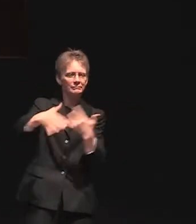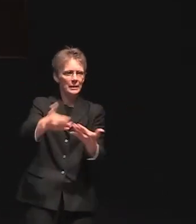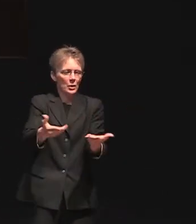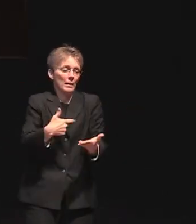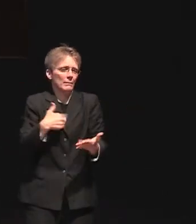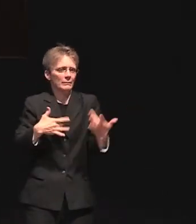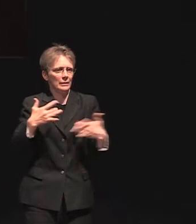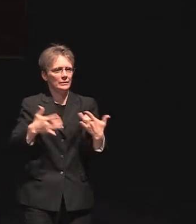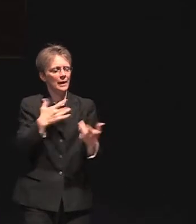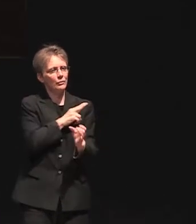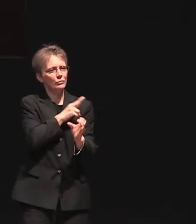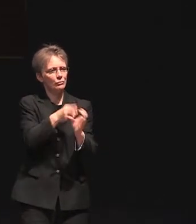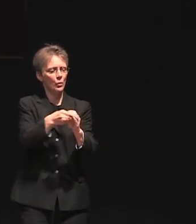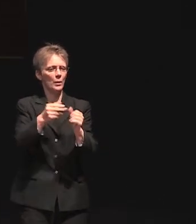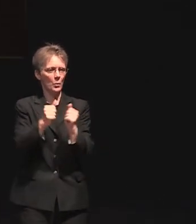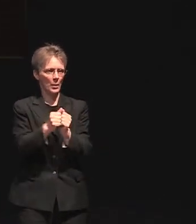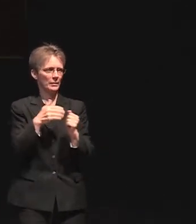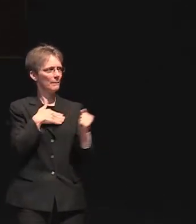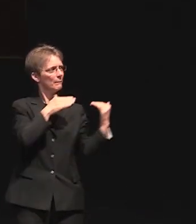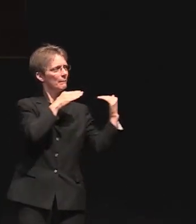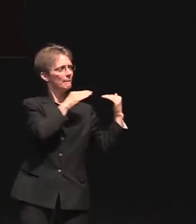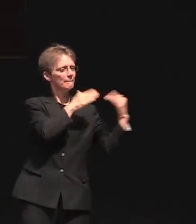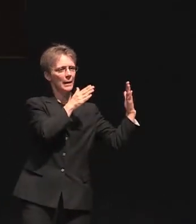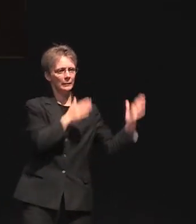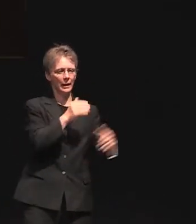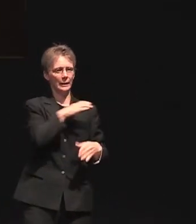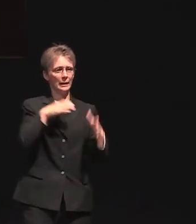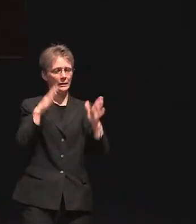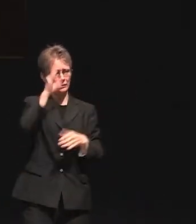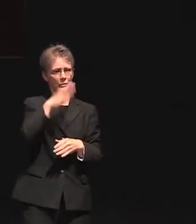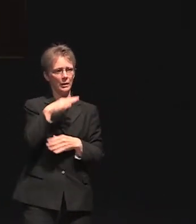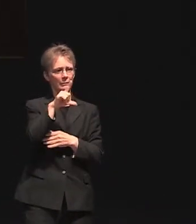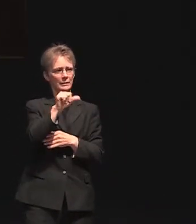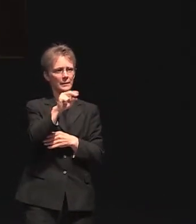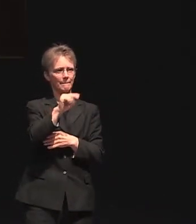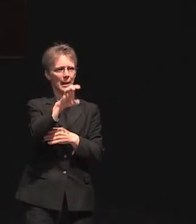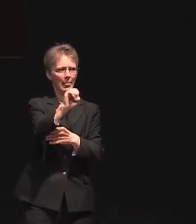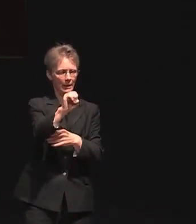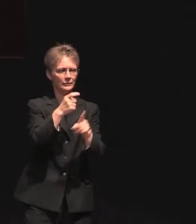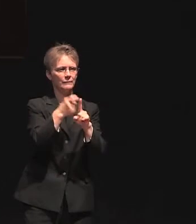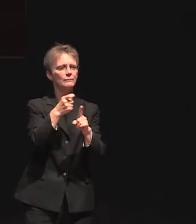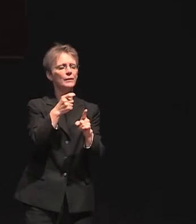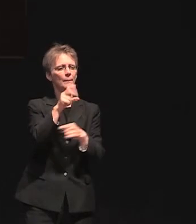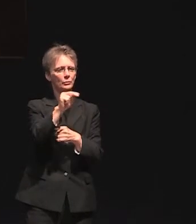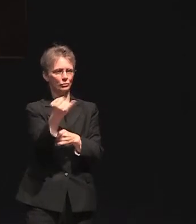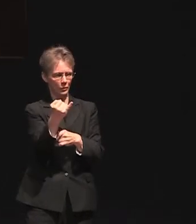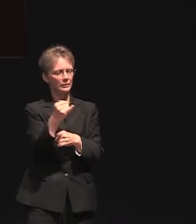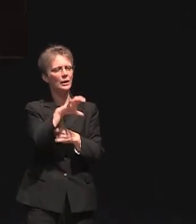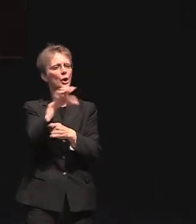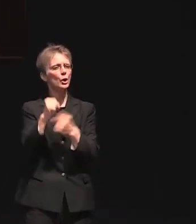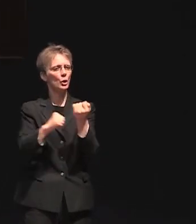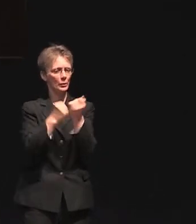join my colleague Congressman Lance from New Jersey as co-sponsors of this year's art